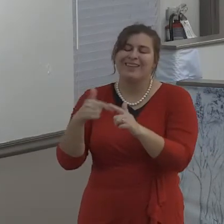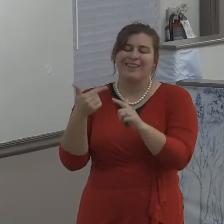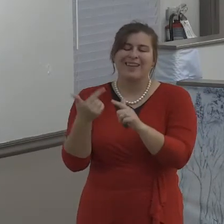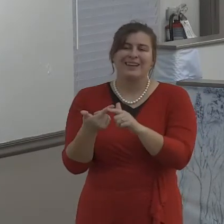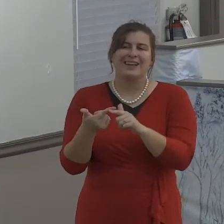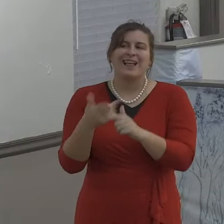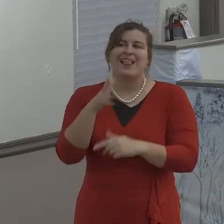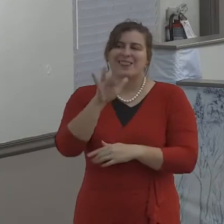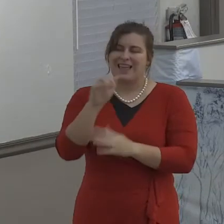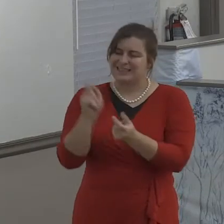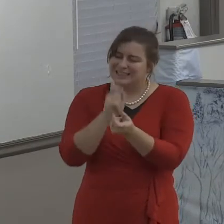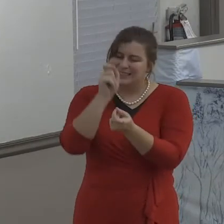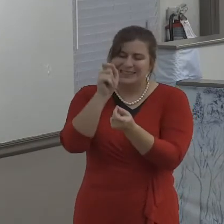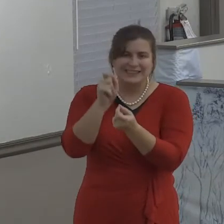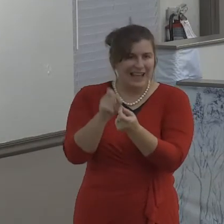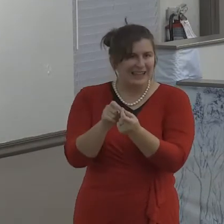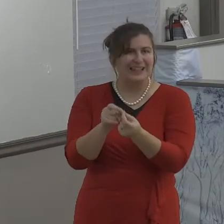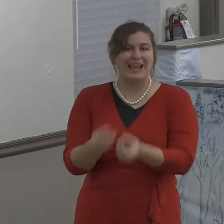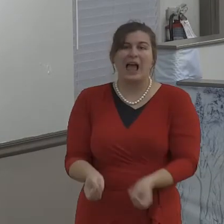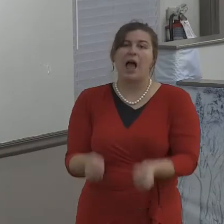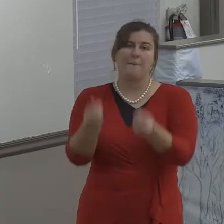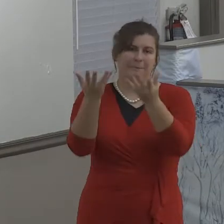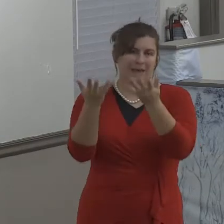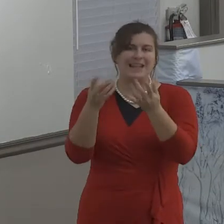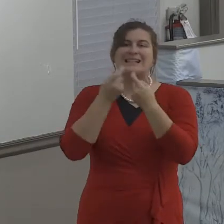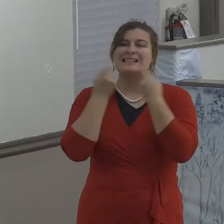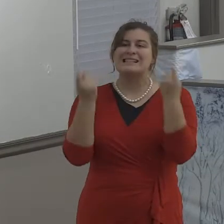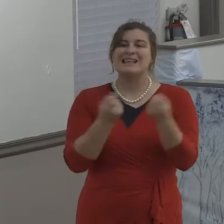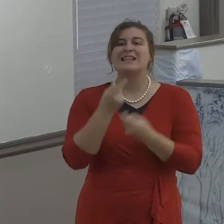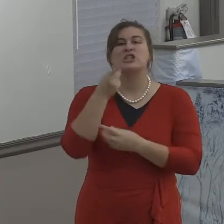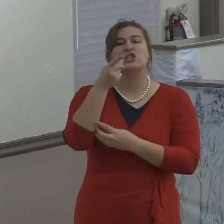Amazing, isn't it? Amazing passage of scripture.